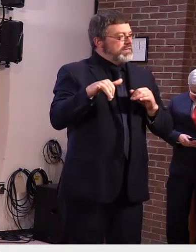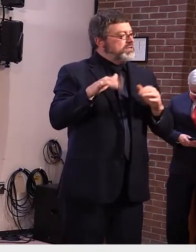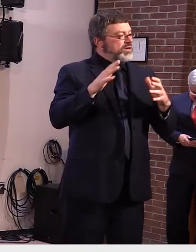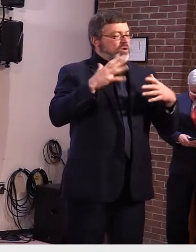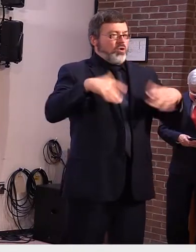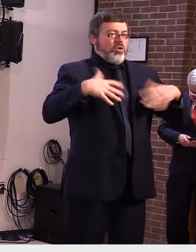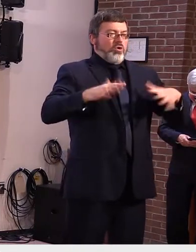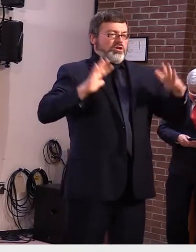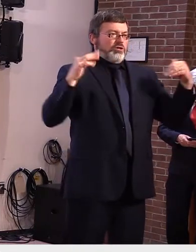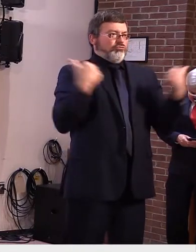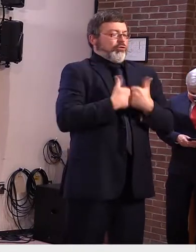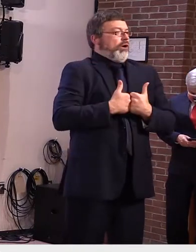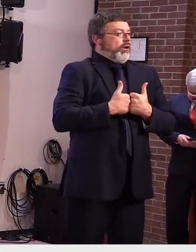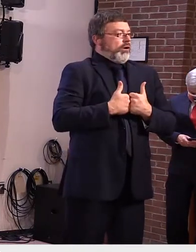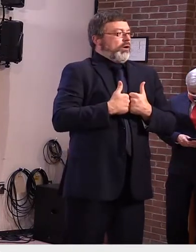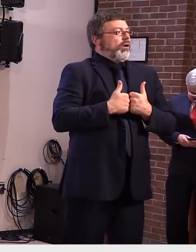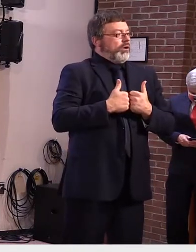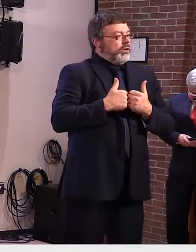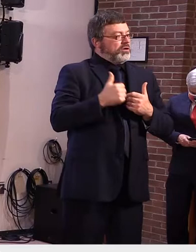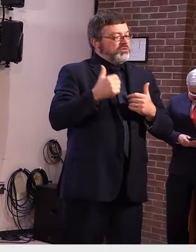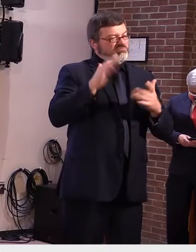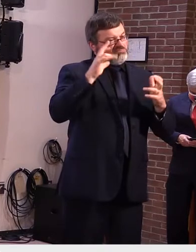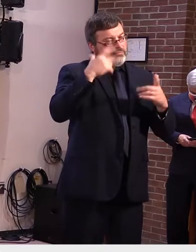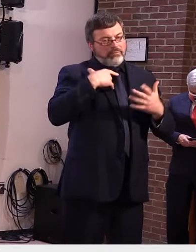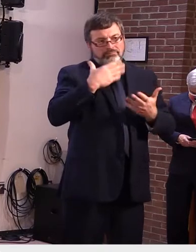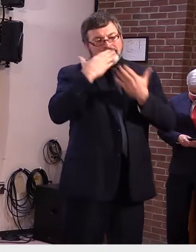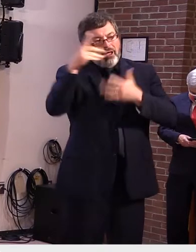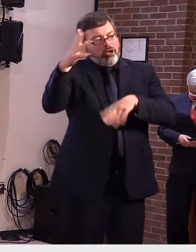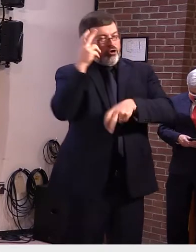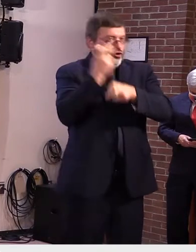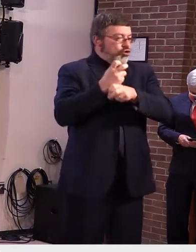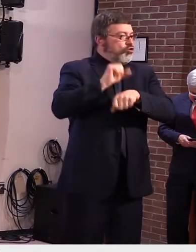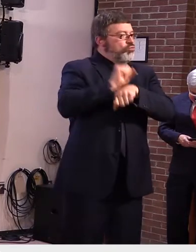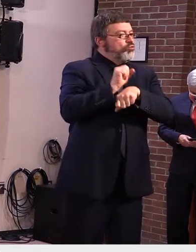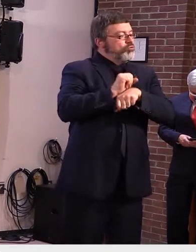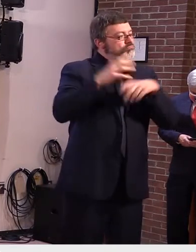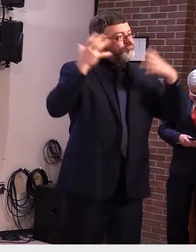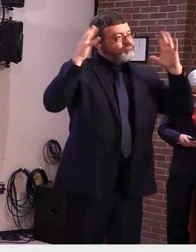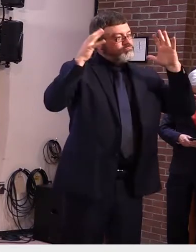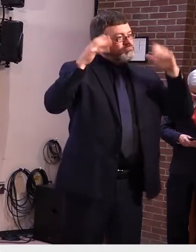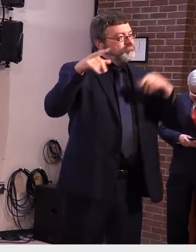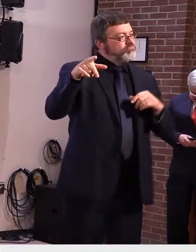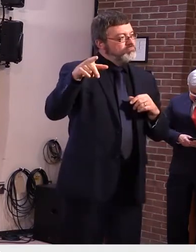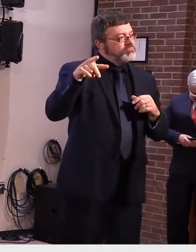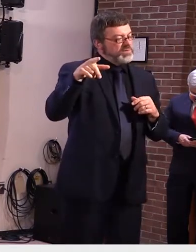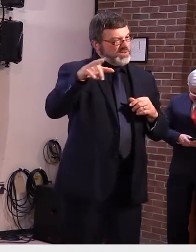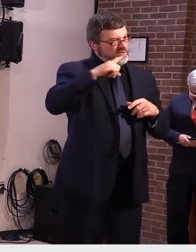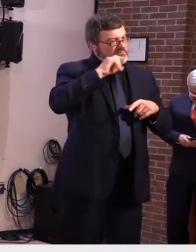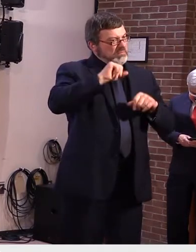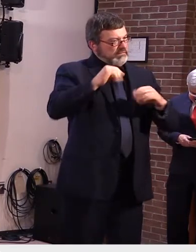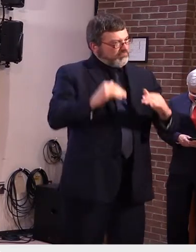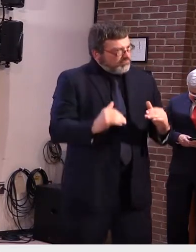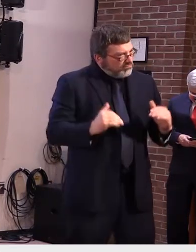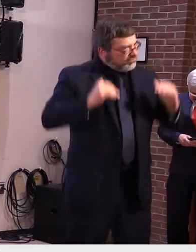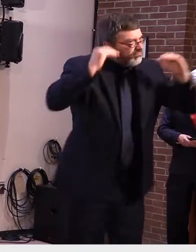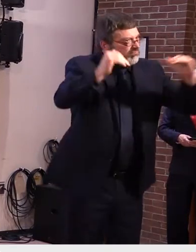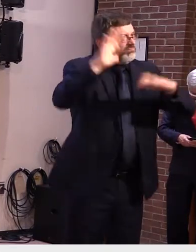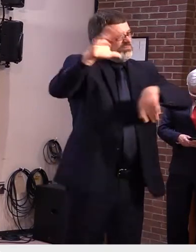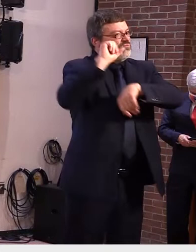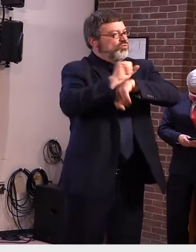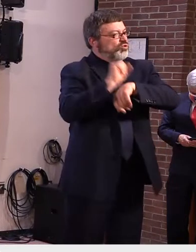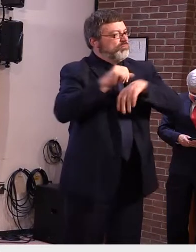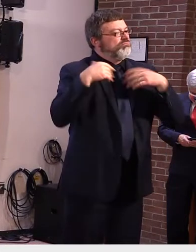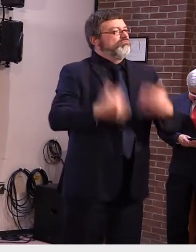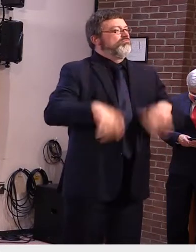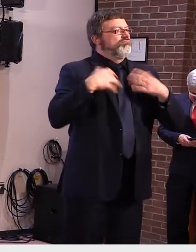to dedicated teachers like Susan who have stepped up during this emergency to support our students. And directly to Susan, I